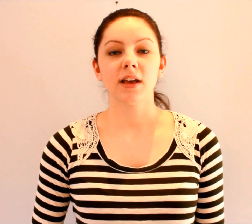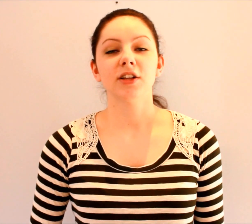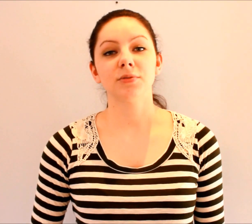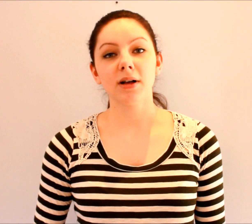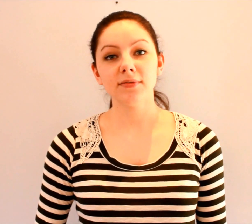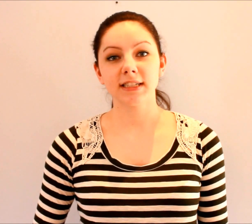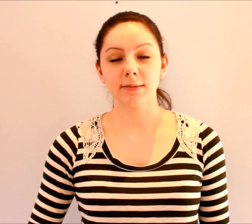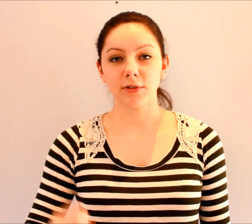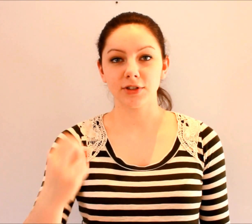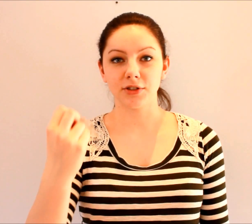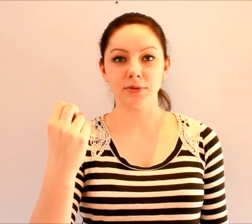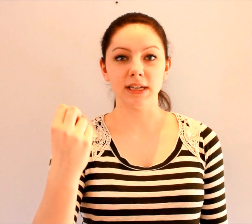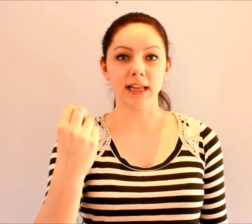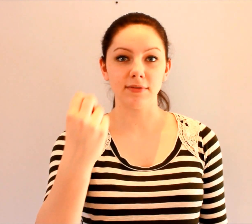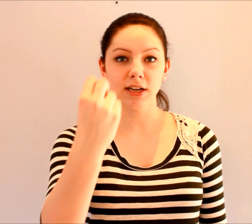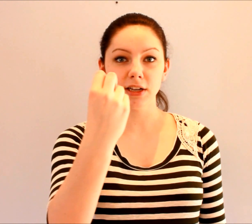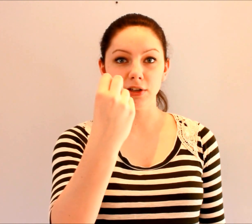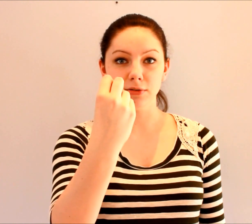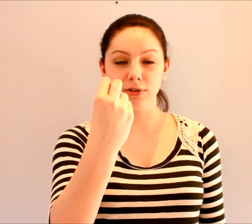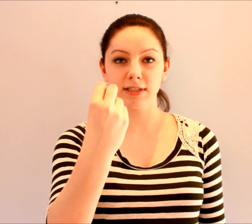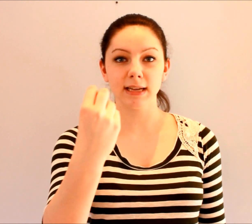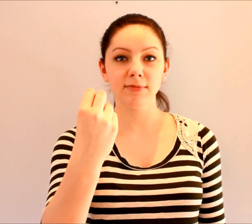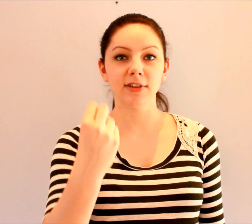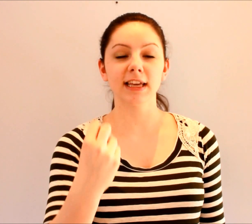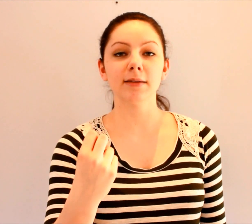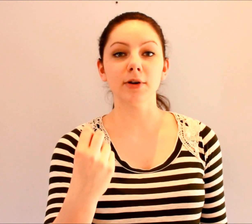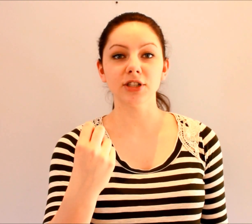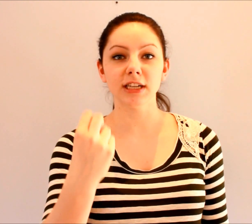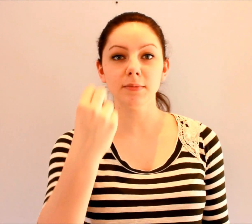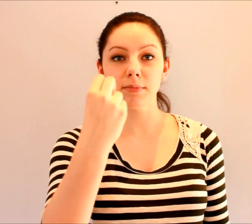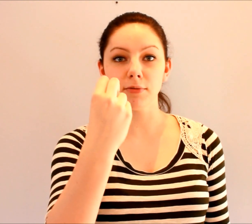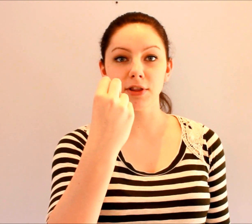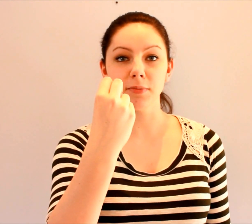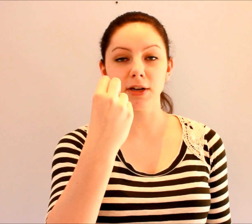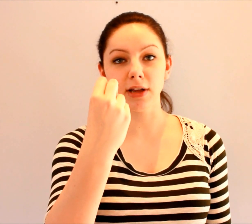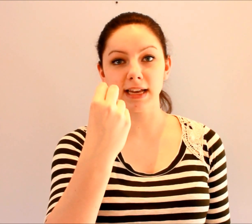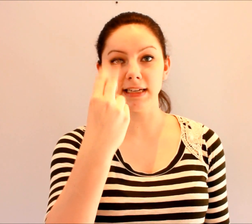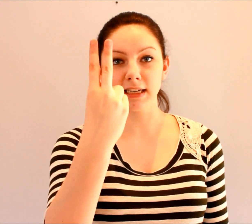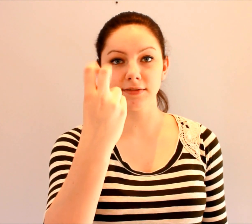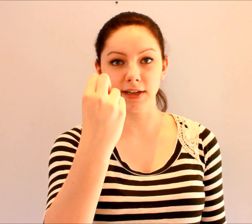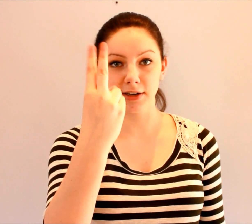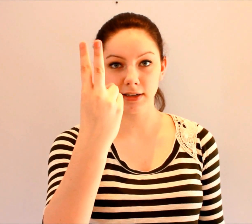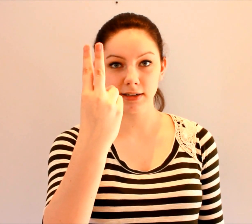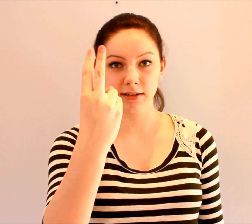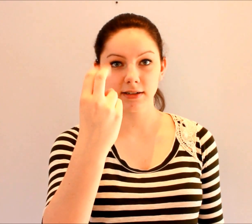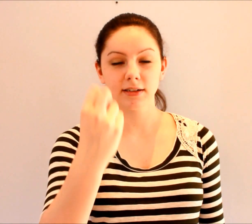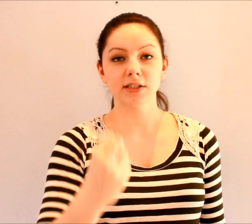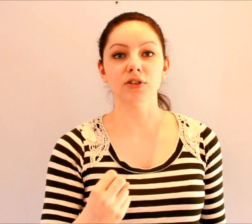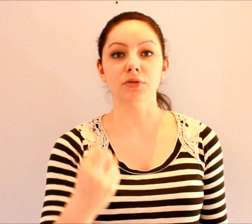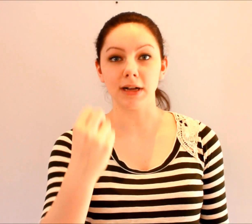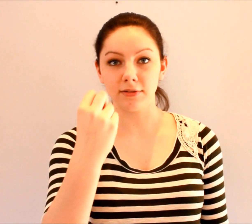Twelve is similar to eleven. You do the same flicking motion but with your middle and index finger. So twelve.